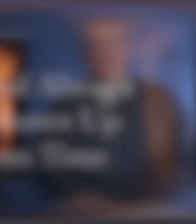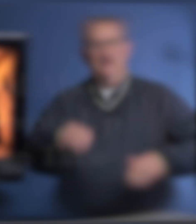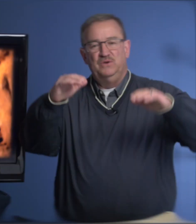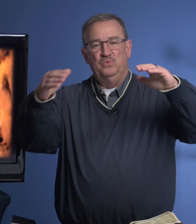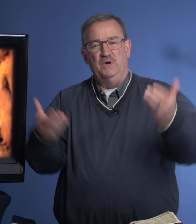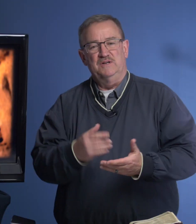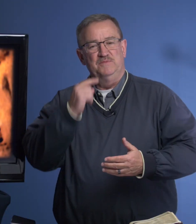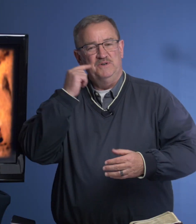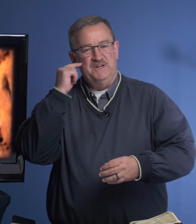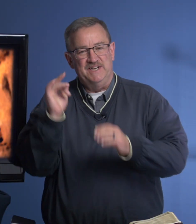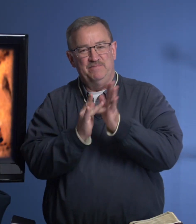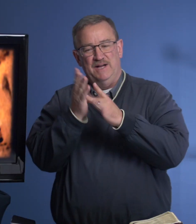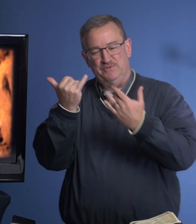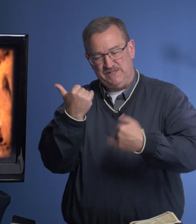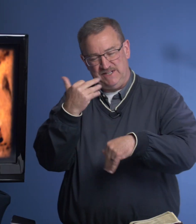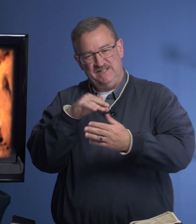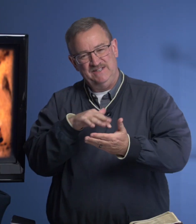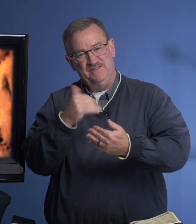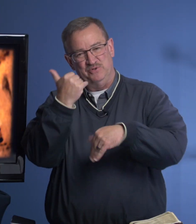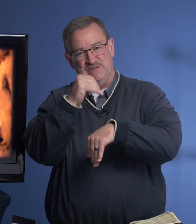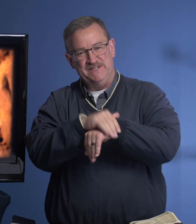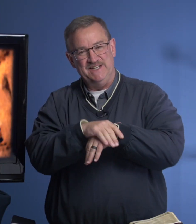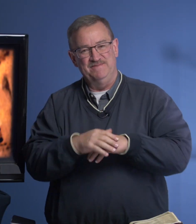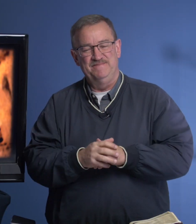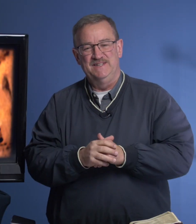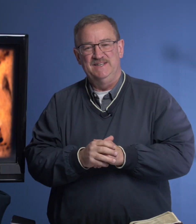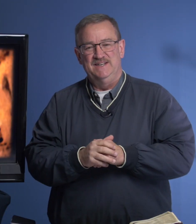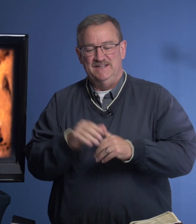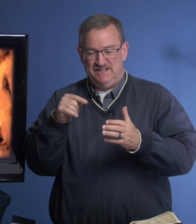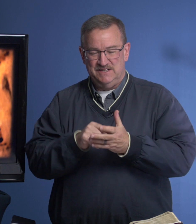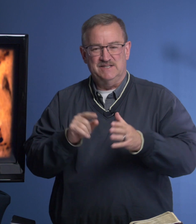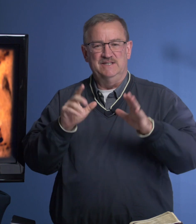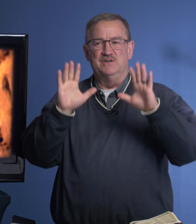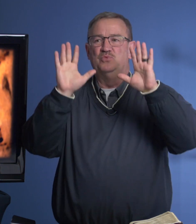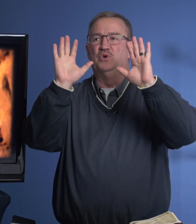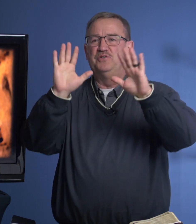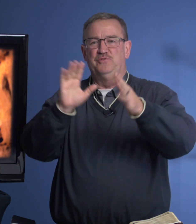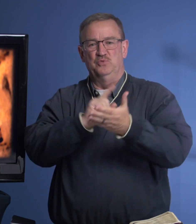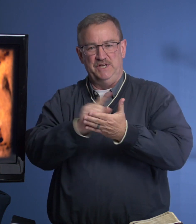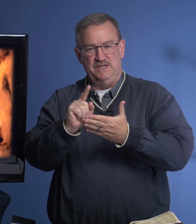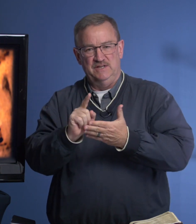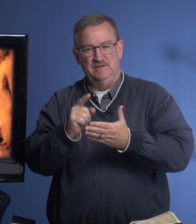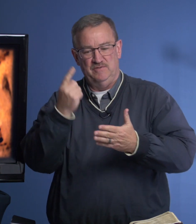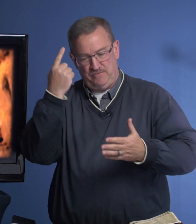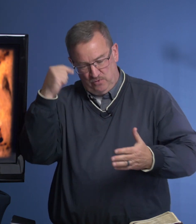Welcome to our Deaf Bible Study for tonight. This is a wonderful week for